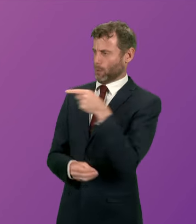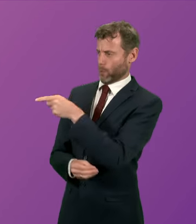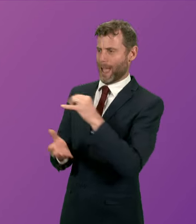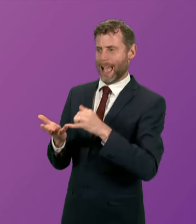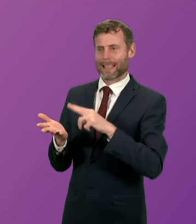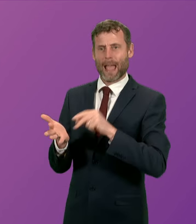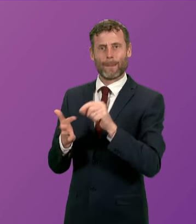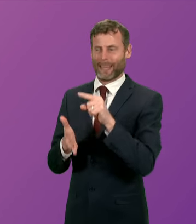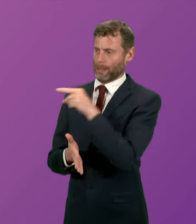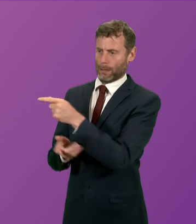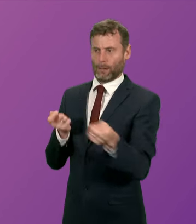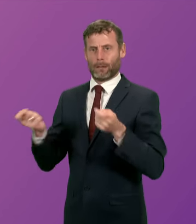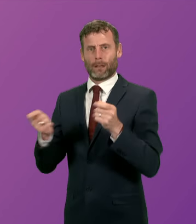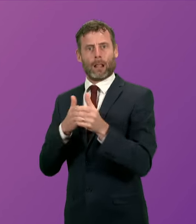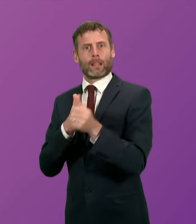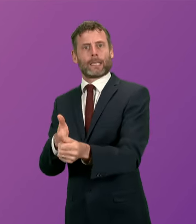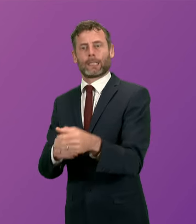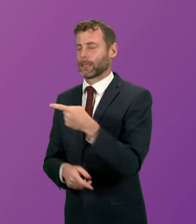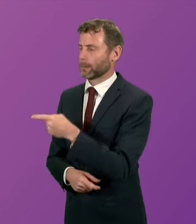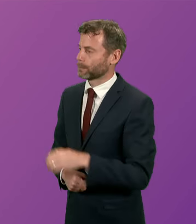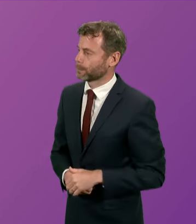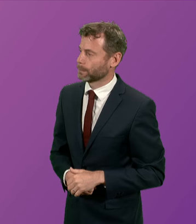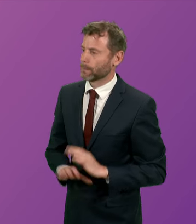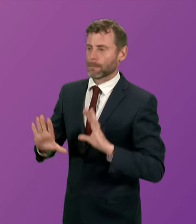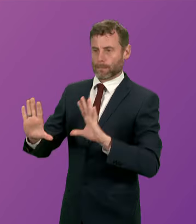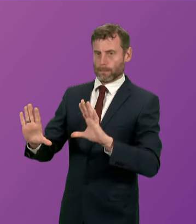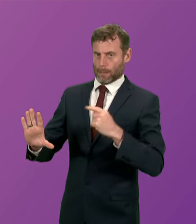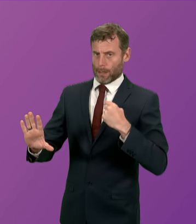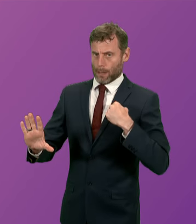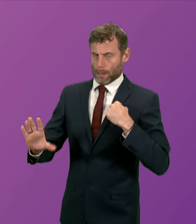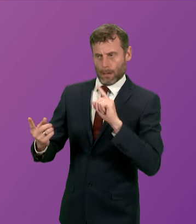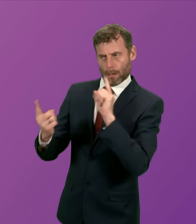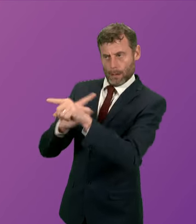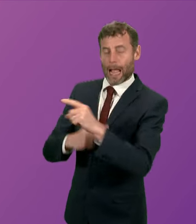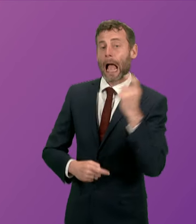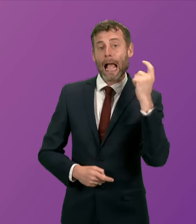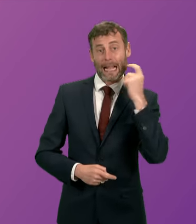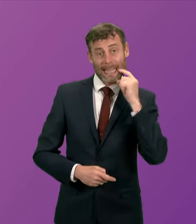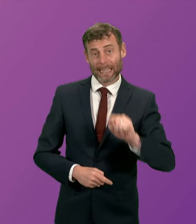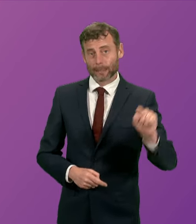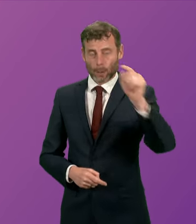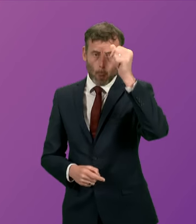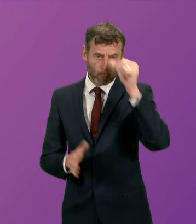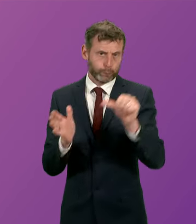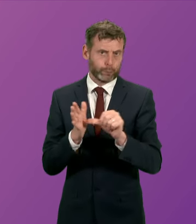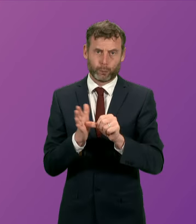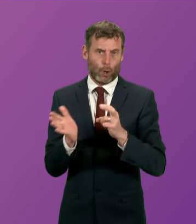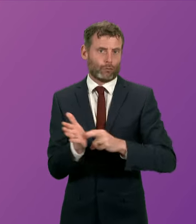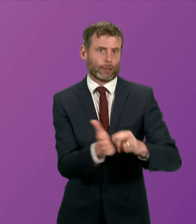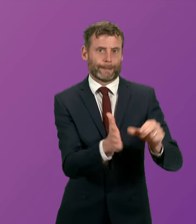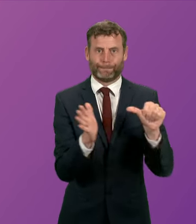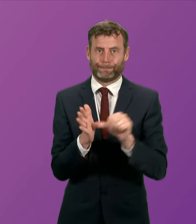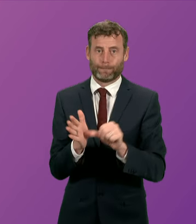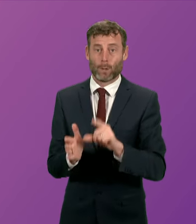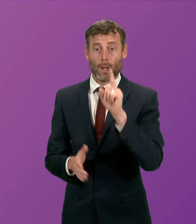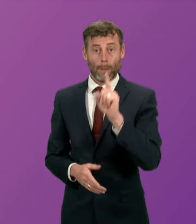So, again, I recognise the challenges that exist within dental practice, but I would point out that Scotland has 57